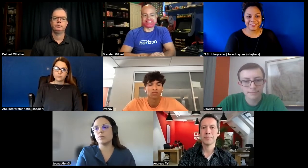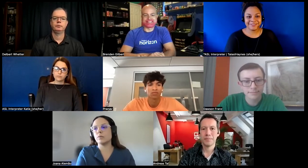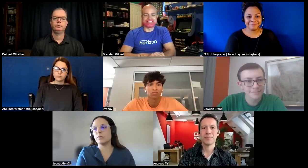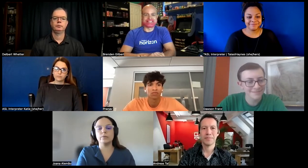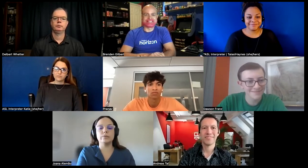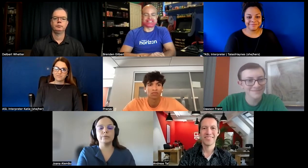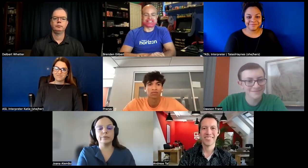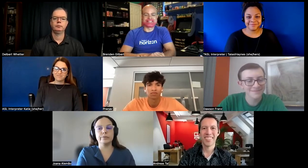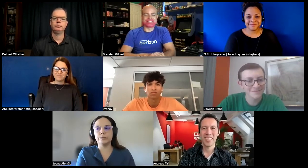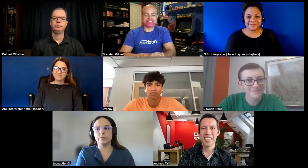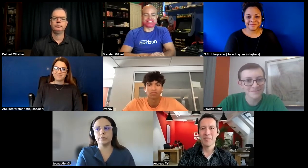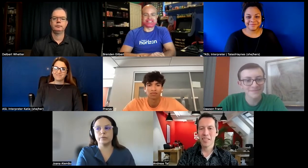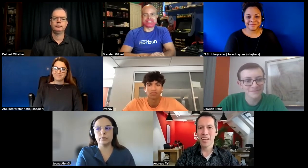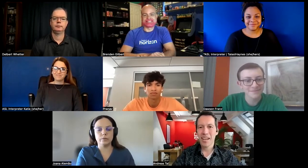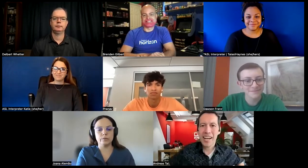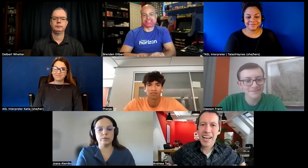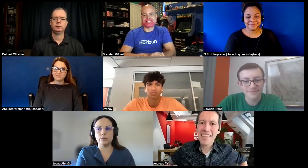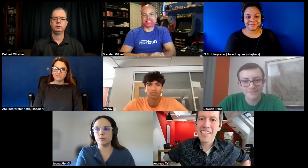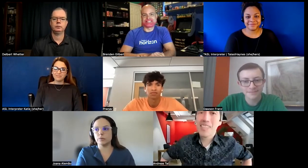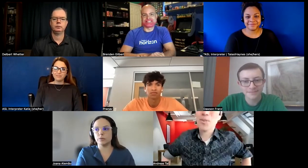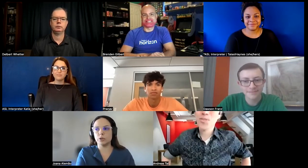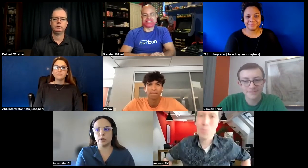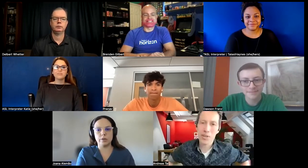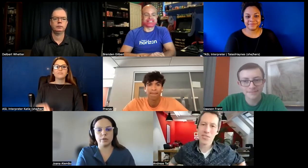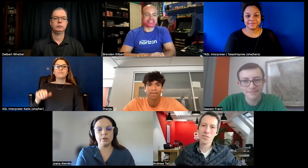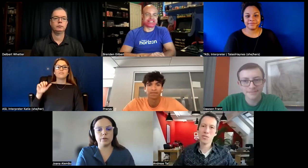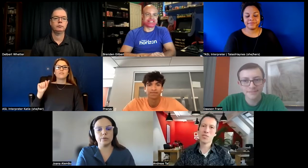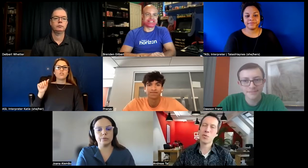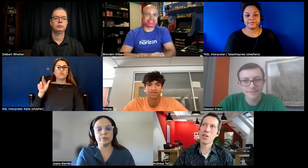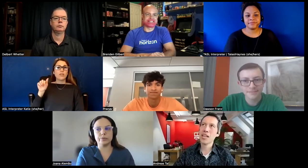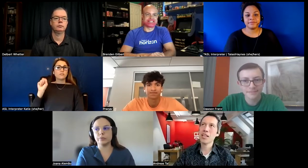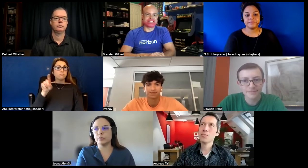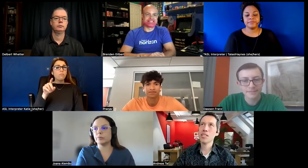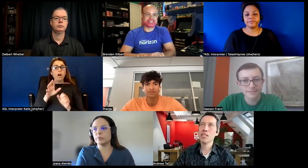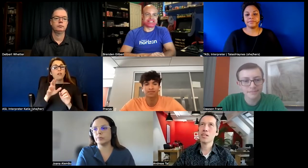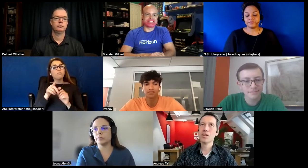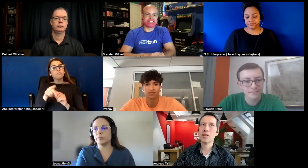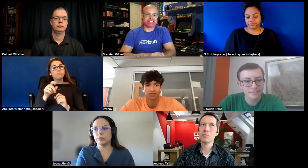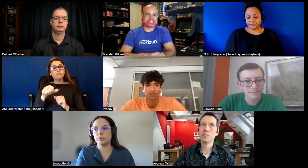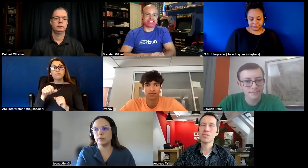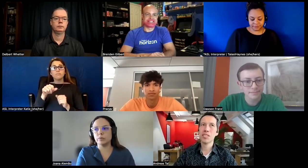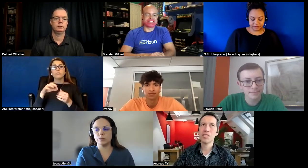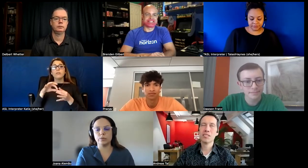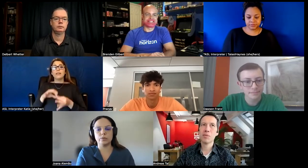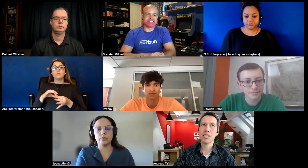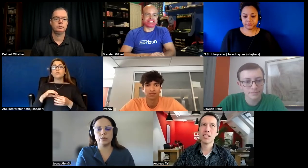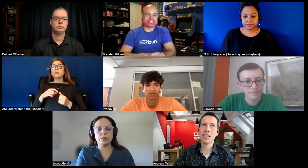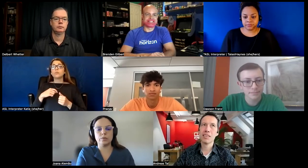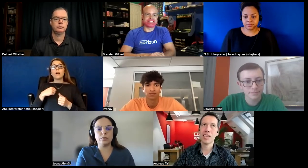i i think that also points to to what i really um see in the market i think